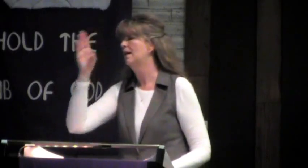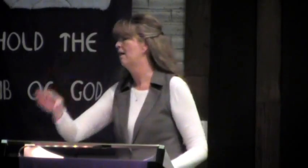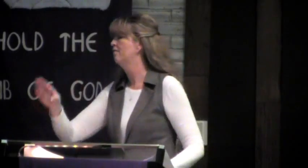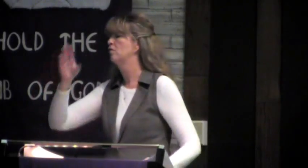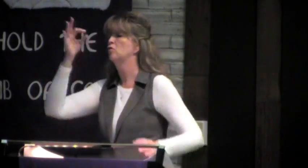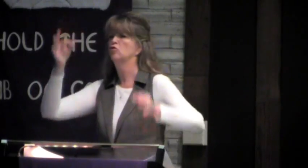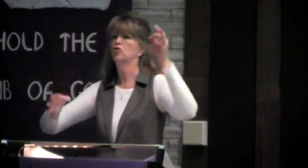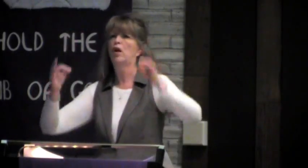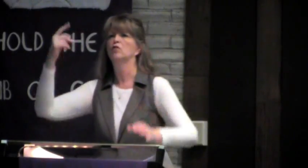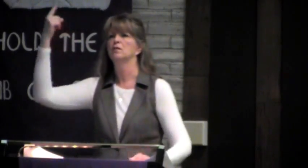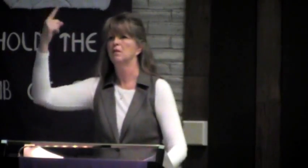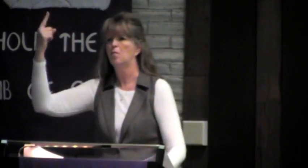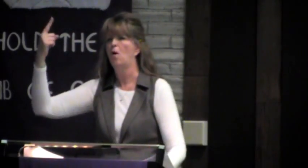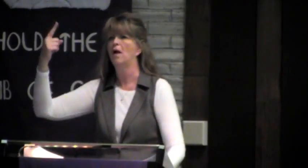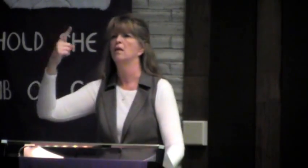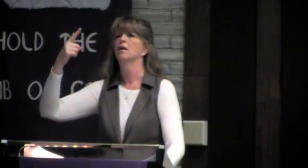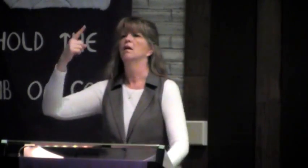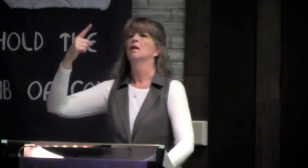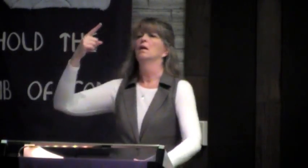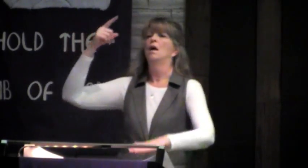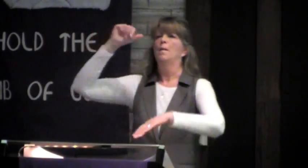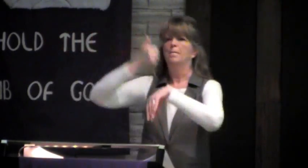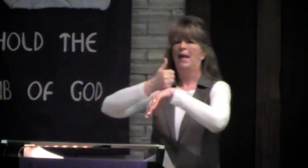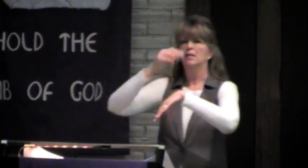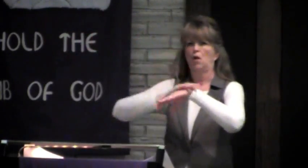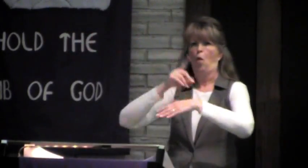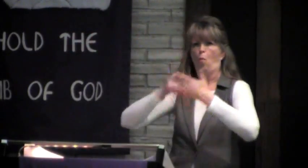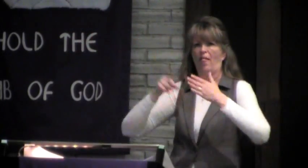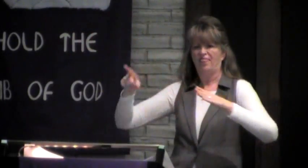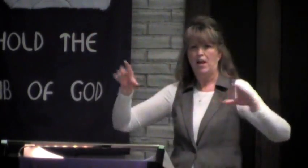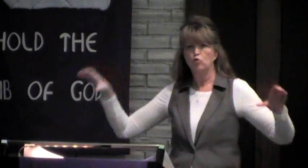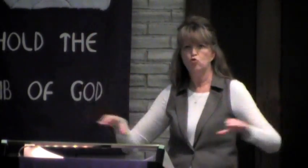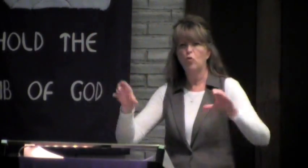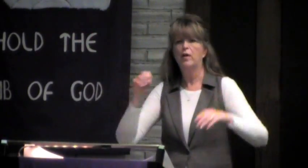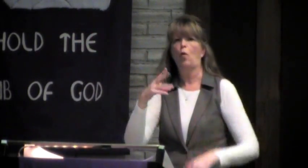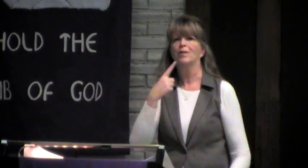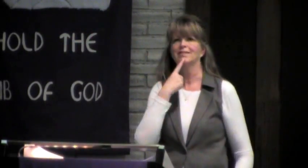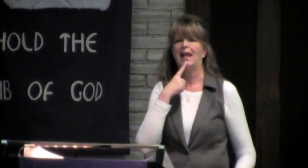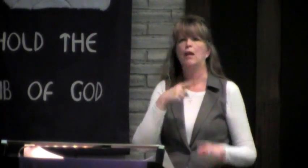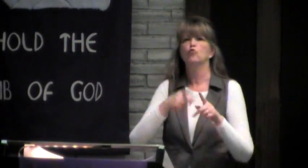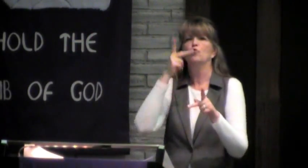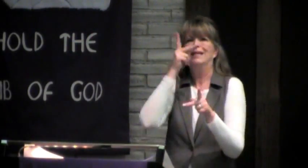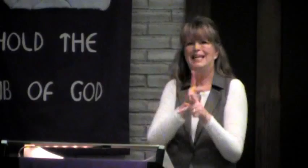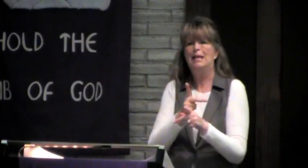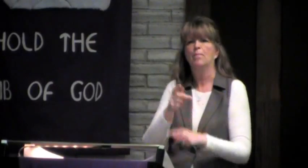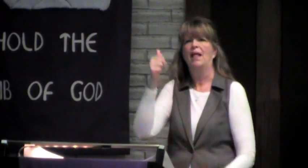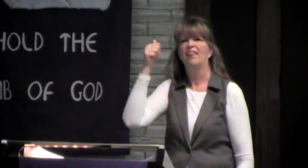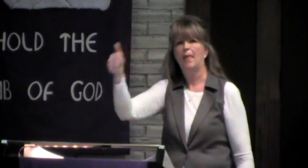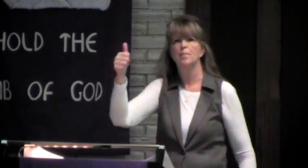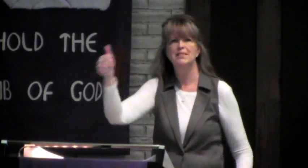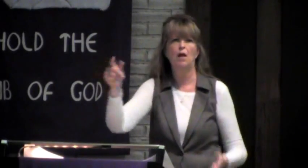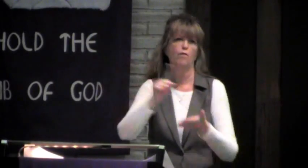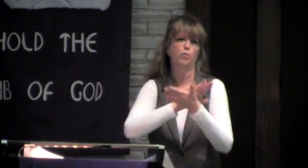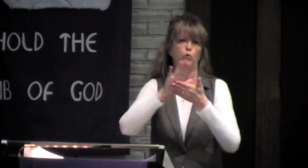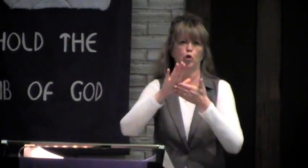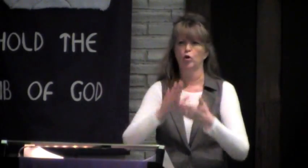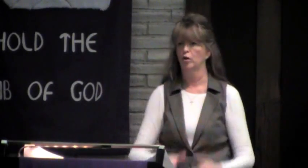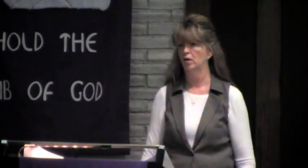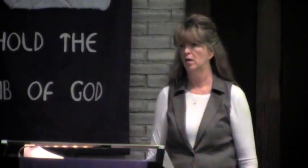is that we should never, ever judge anyone based on what they do or what they say. Or what